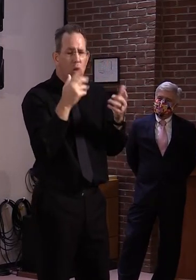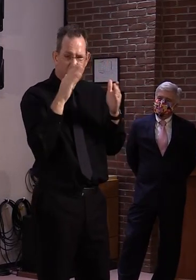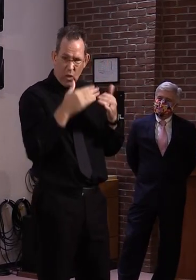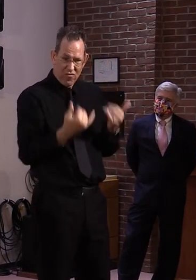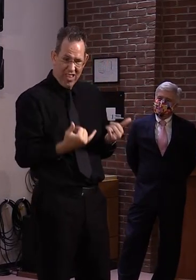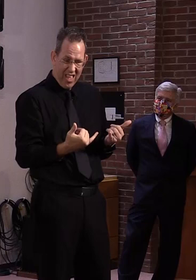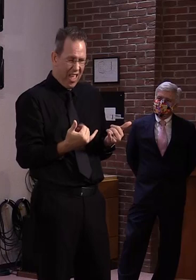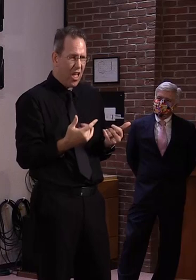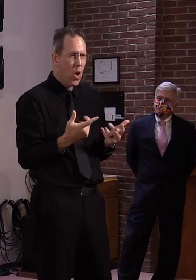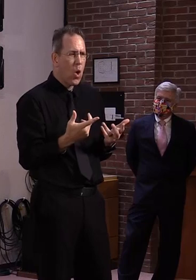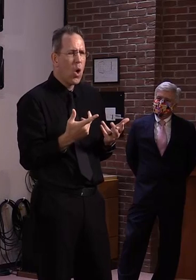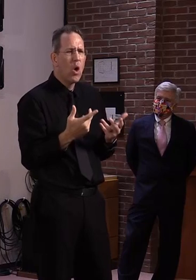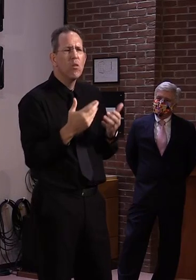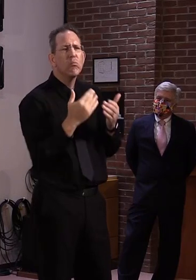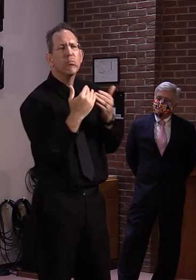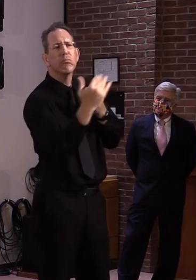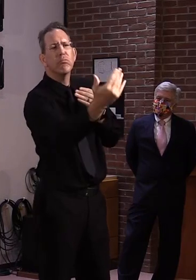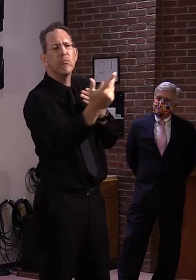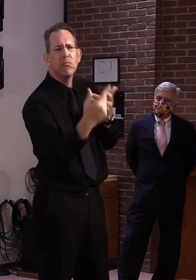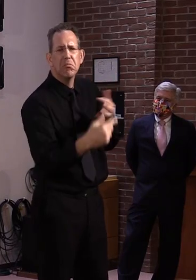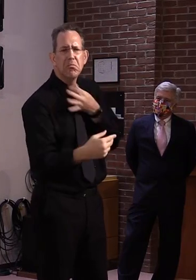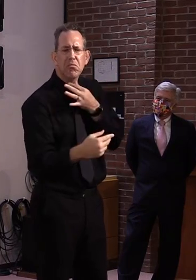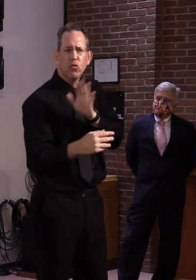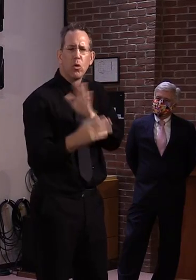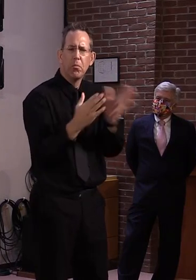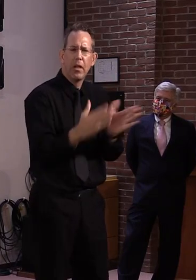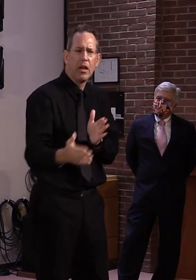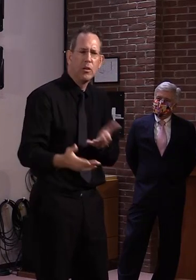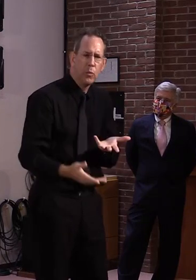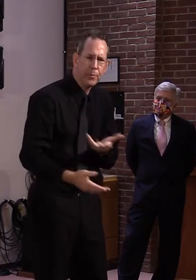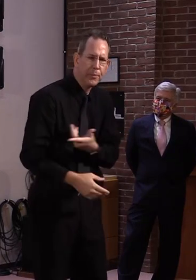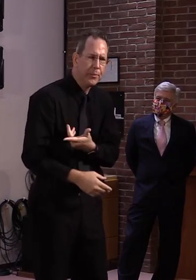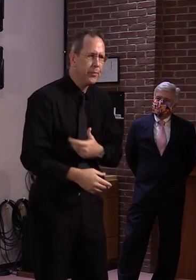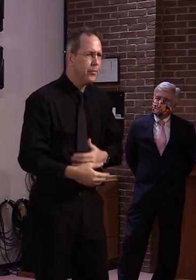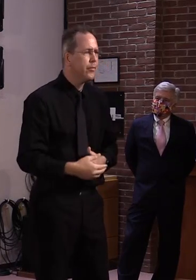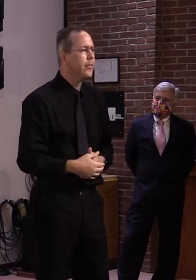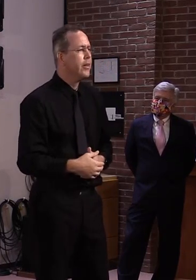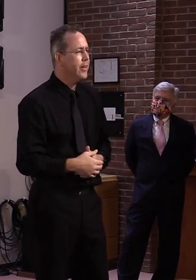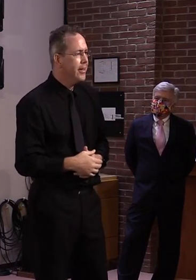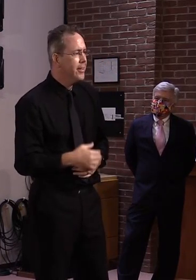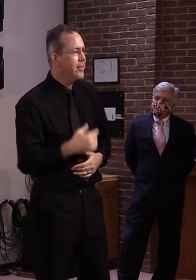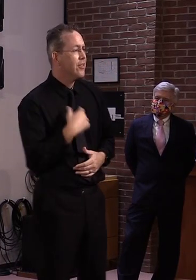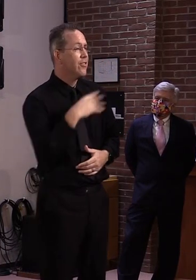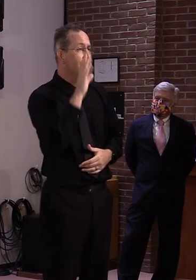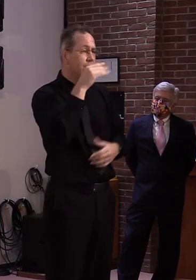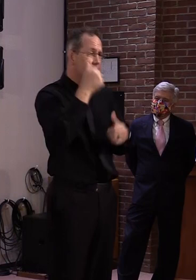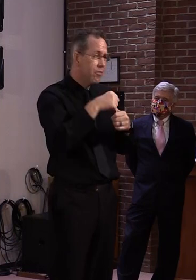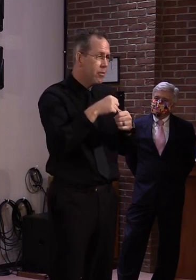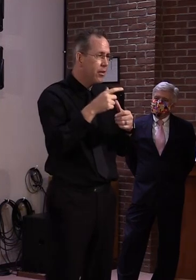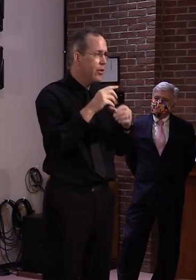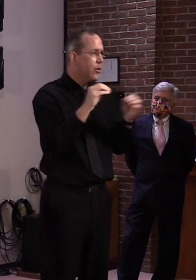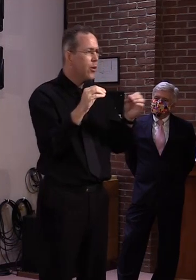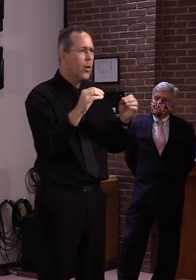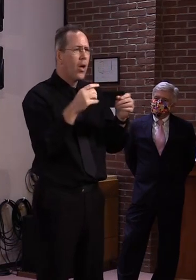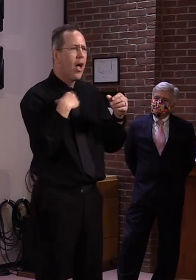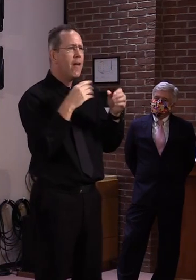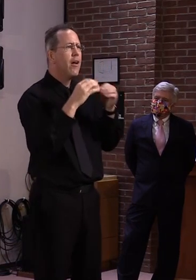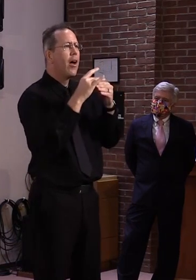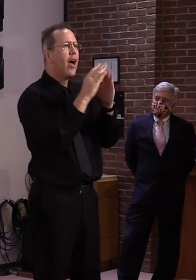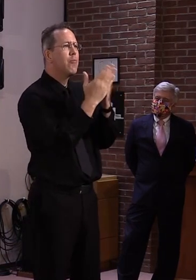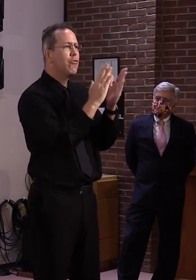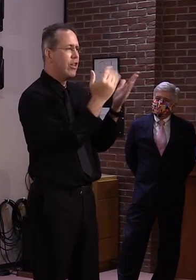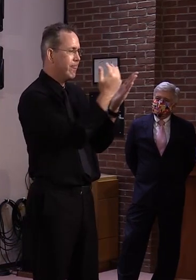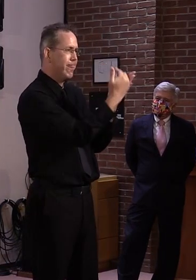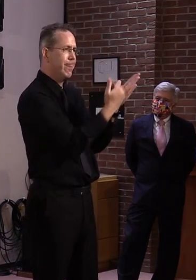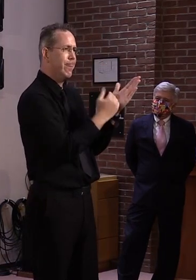again, you know, we've we've done this all without a playbook thus far. So we've developed the playbook as we move forward. So